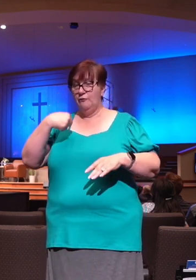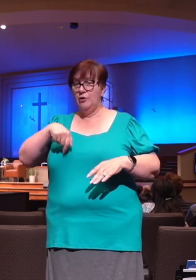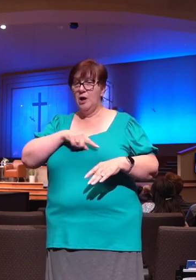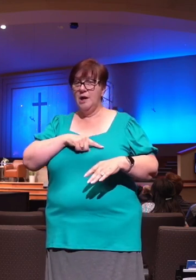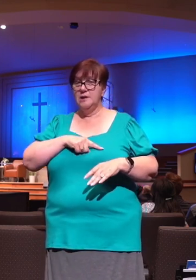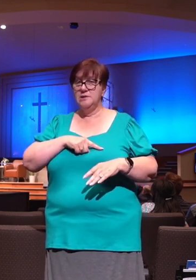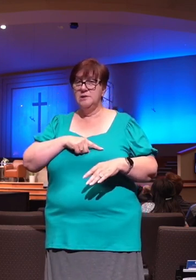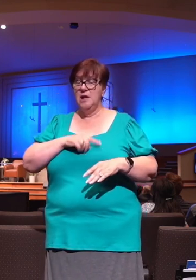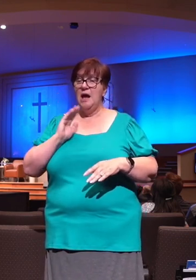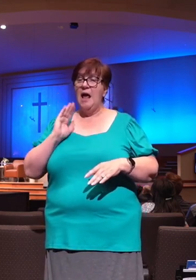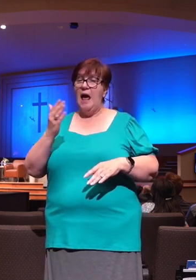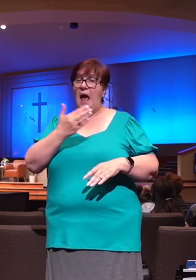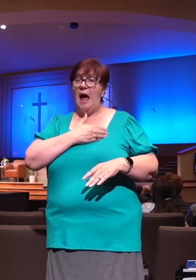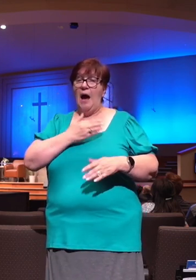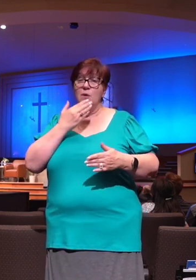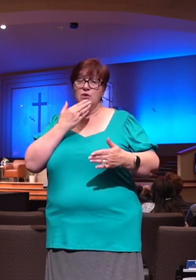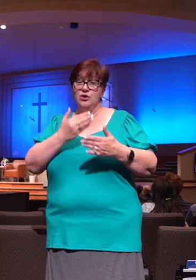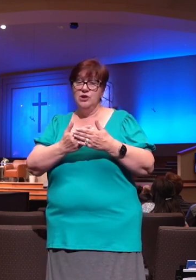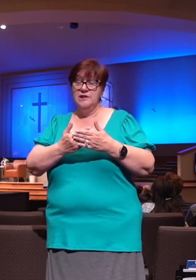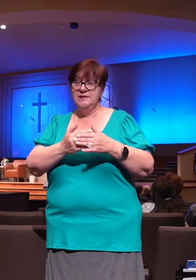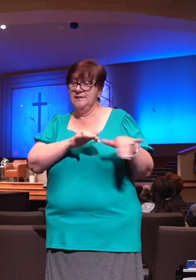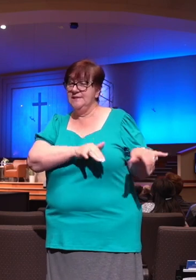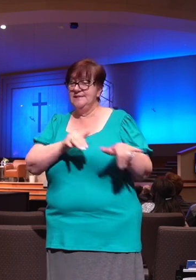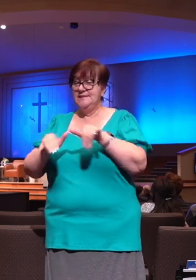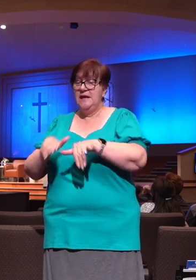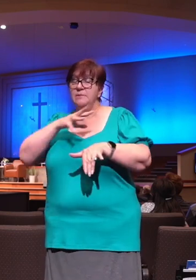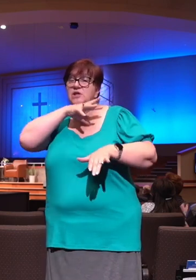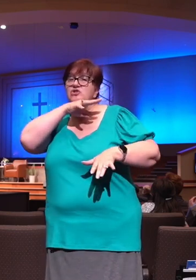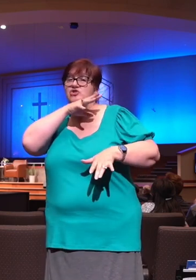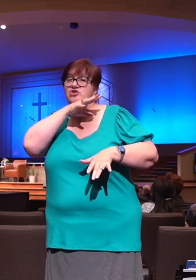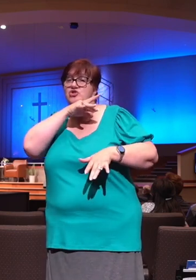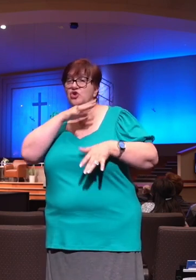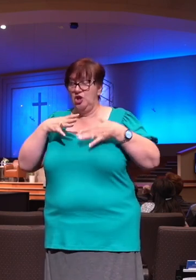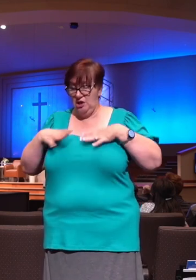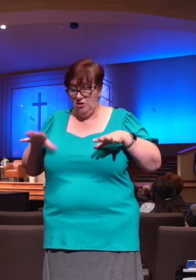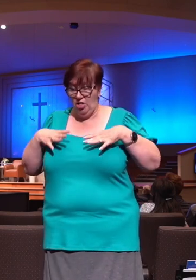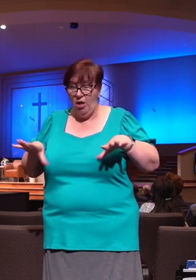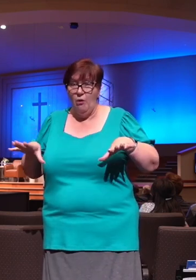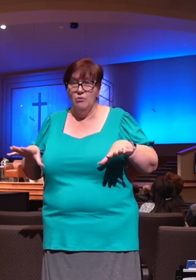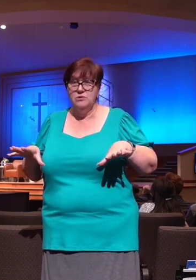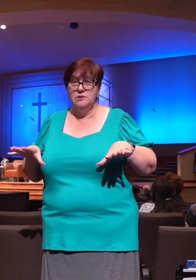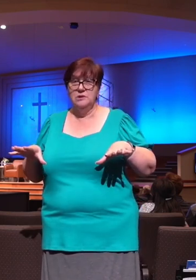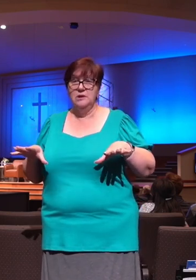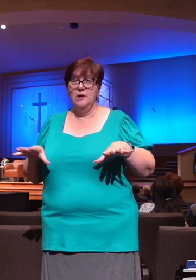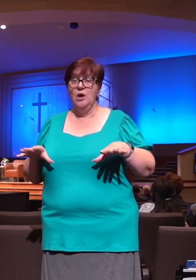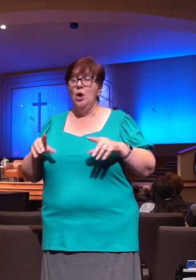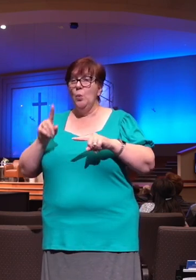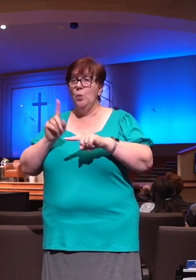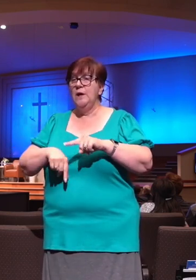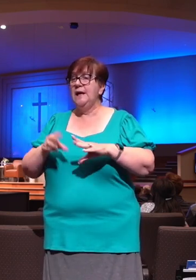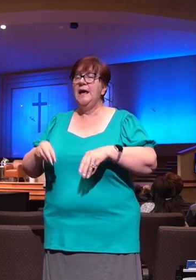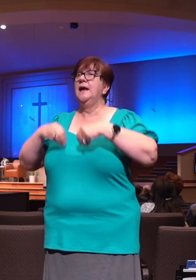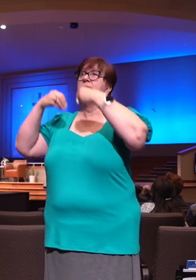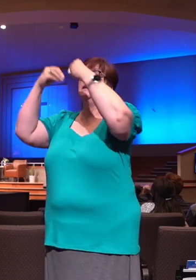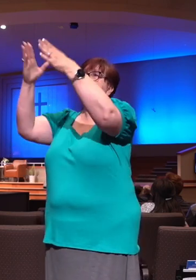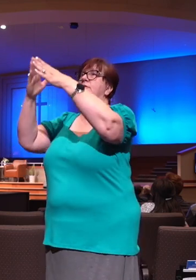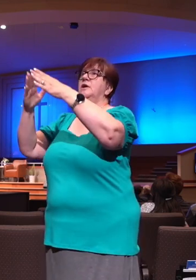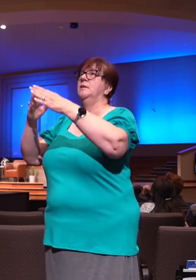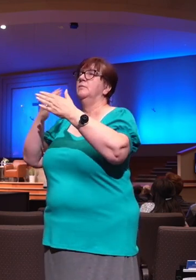the Bible says, there's nothing good in us. There's nothing that we can extend and reciprocate back to the Lord. C.H. Spurgeon said in the sermon